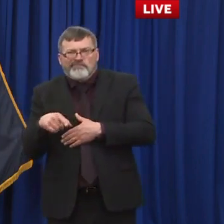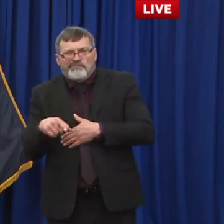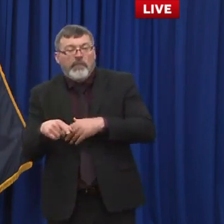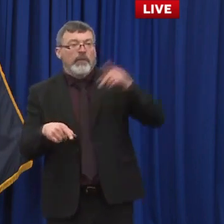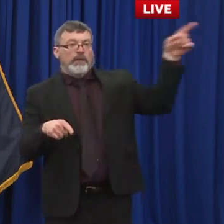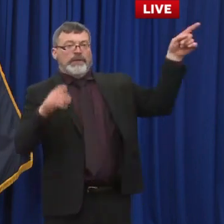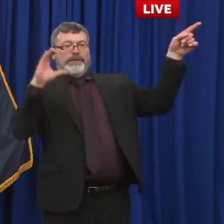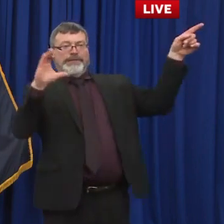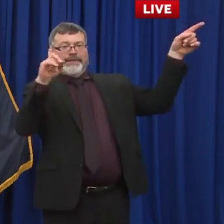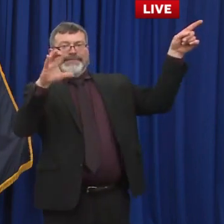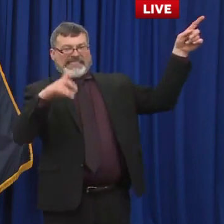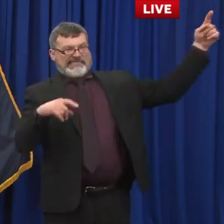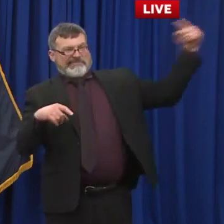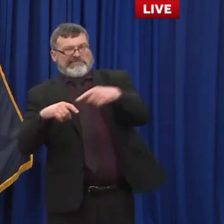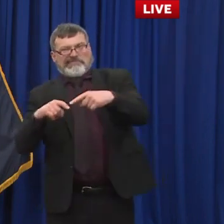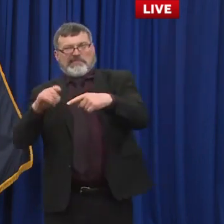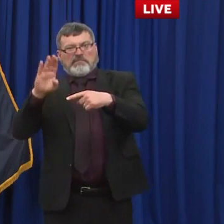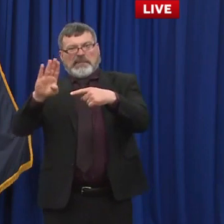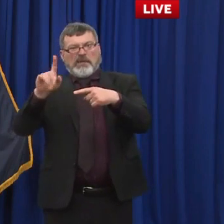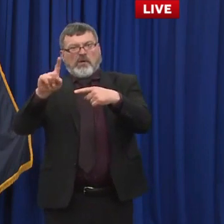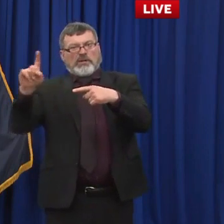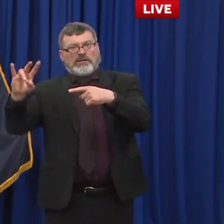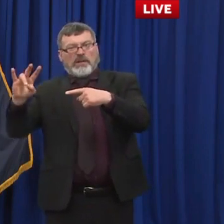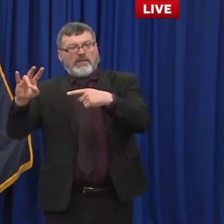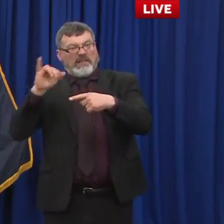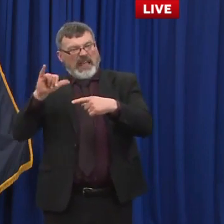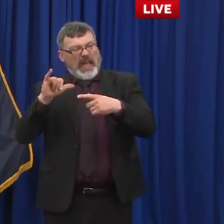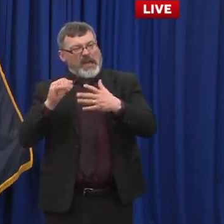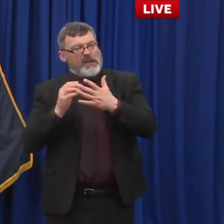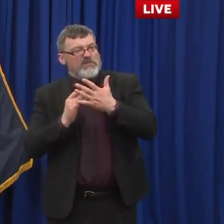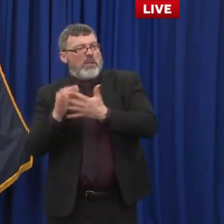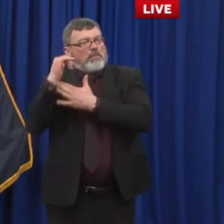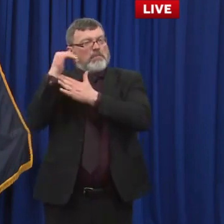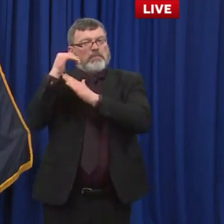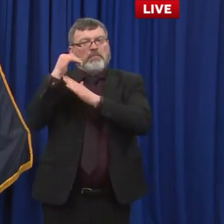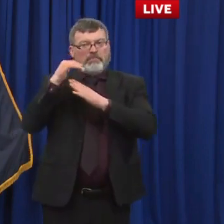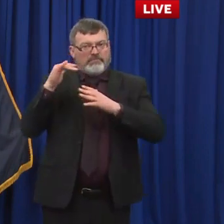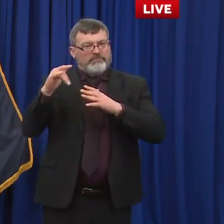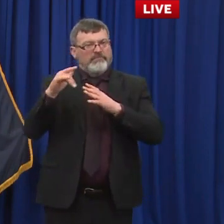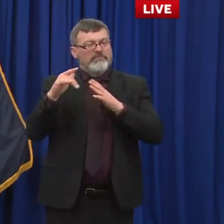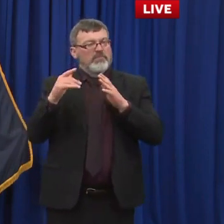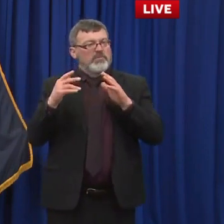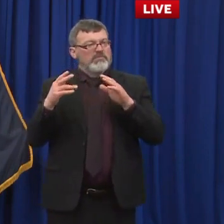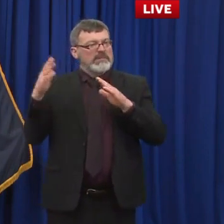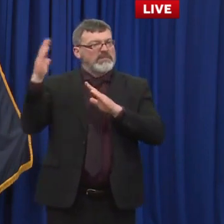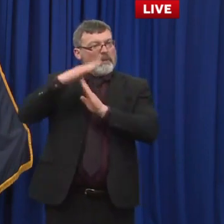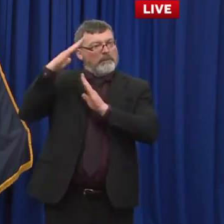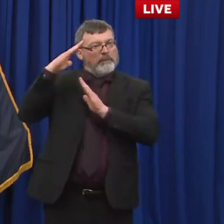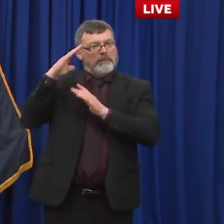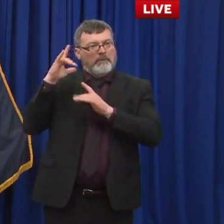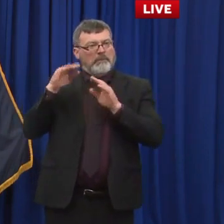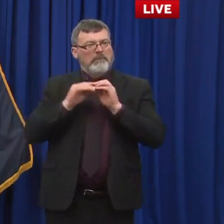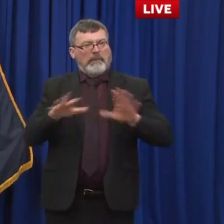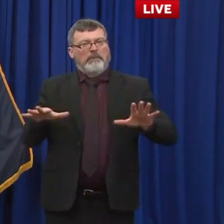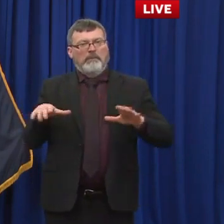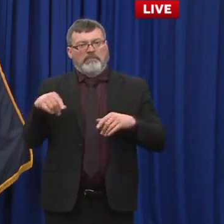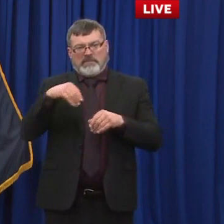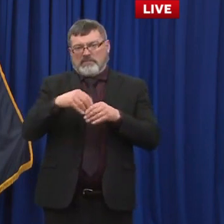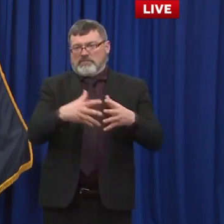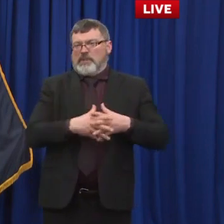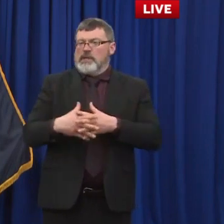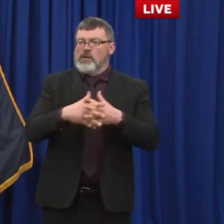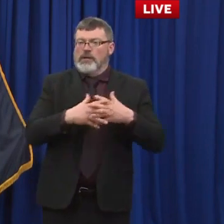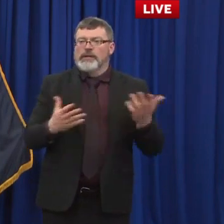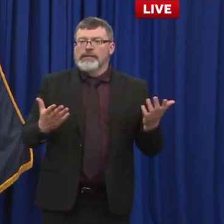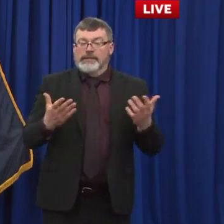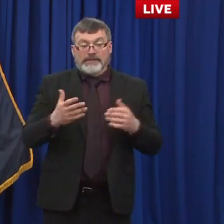variant, which has now become the predominant variant or strain of the virus across the United States. And because these variants are more infectious, because they're more